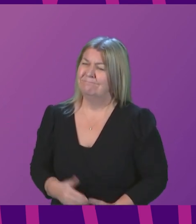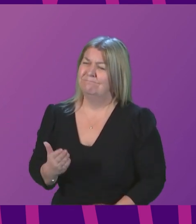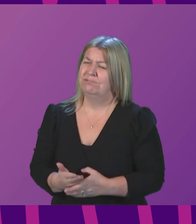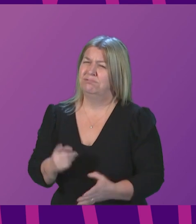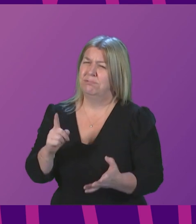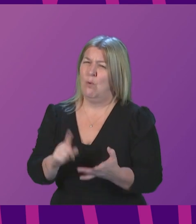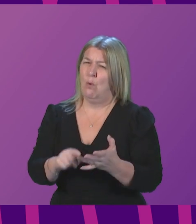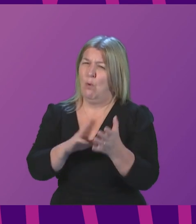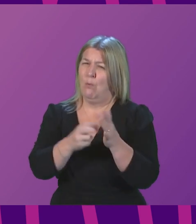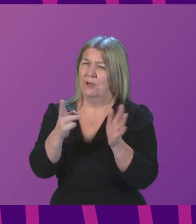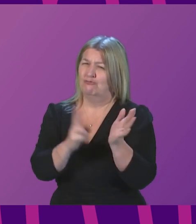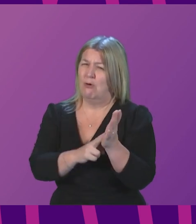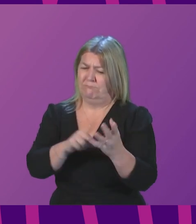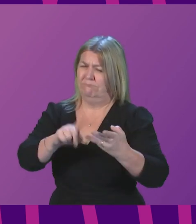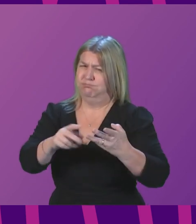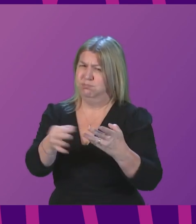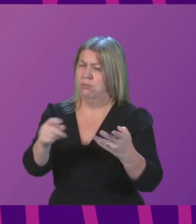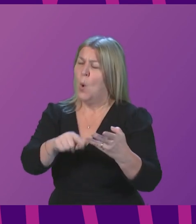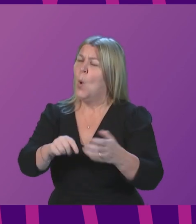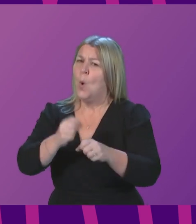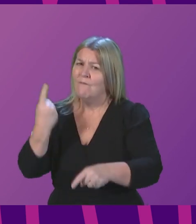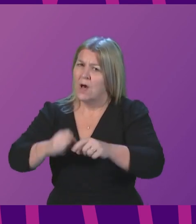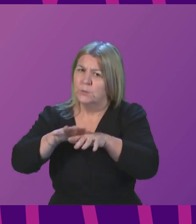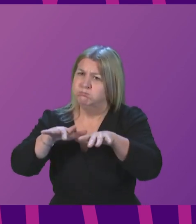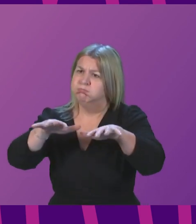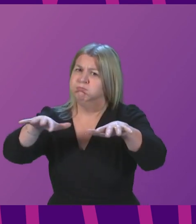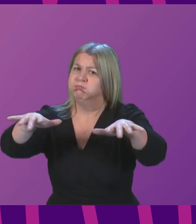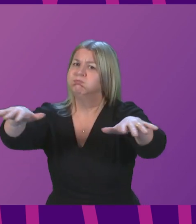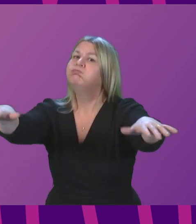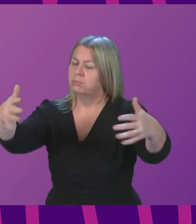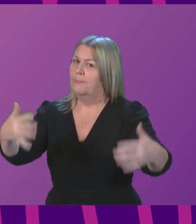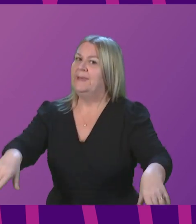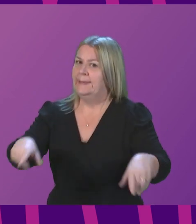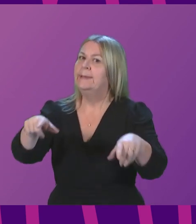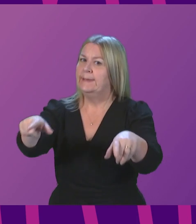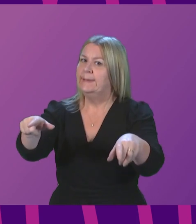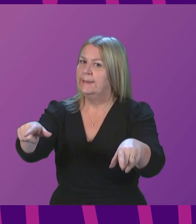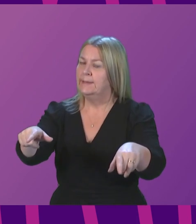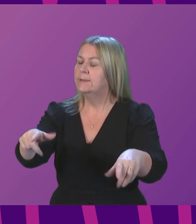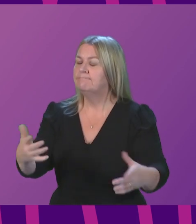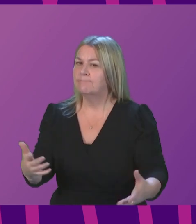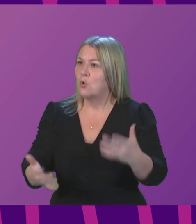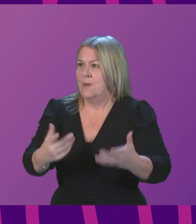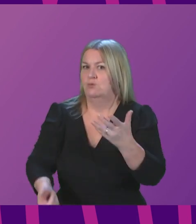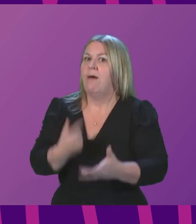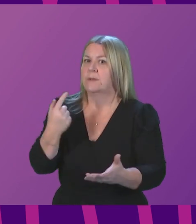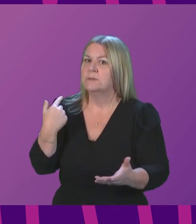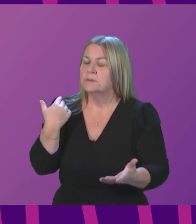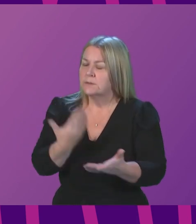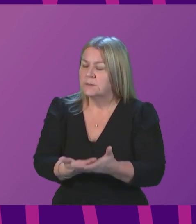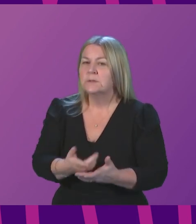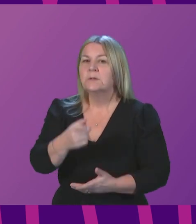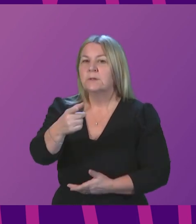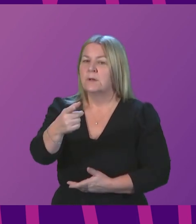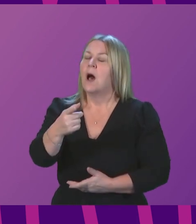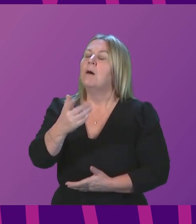exceptionally fast, much faster than anything experienced so far in the pandemic. I am profoundly concerned by